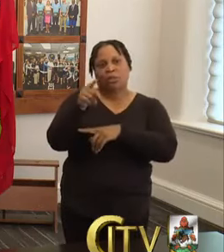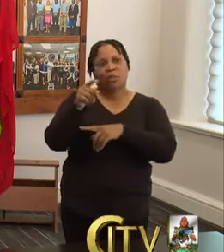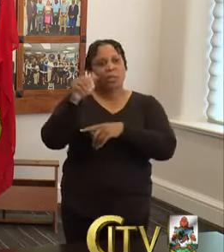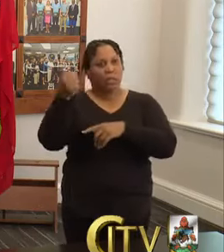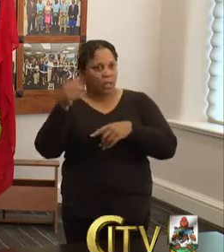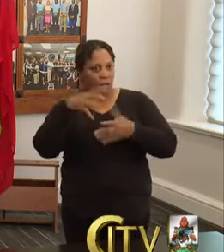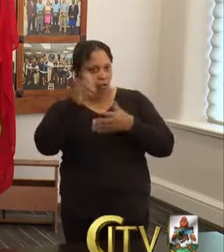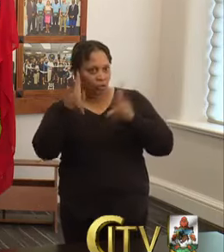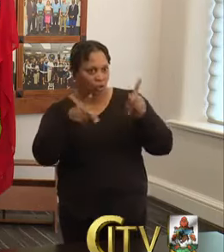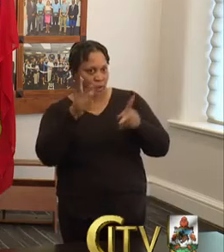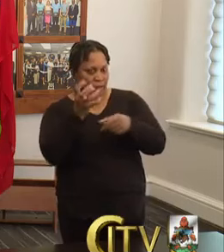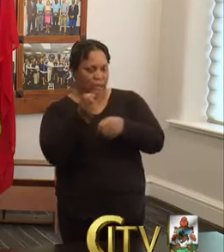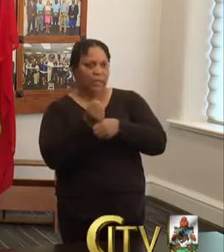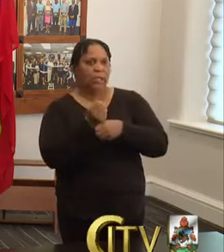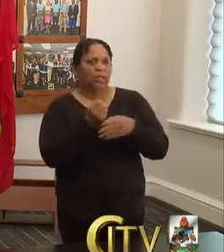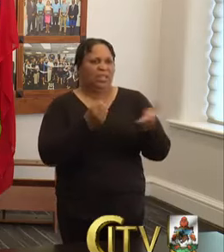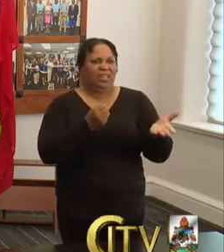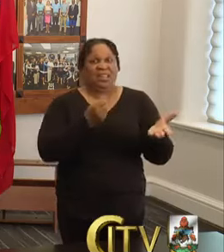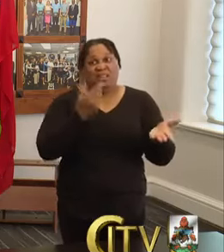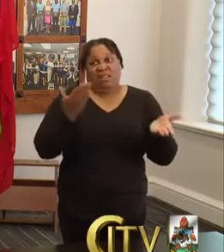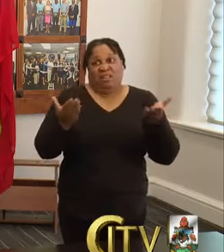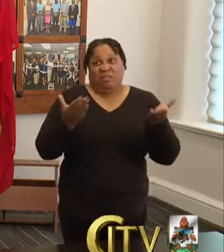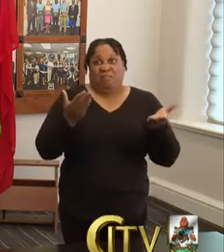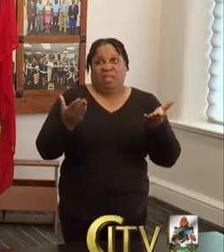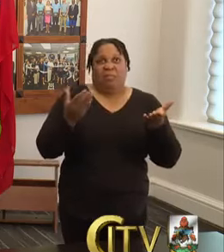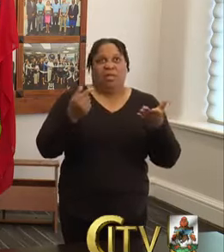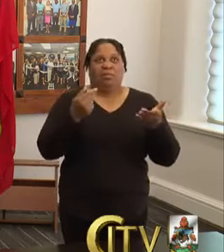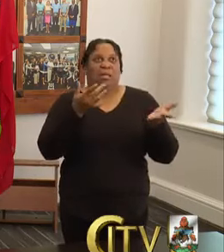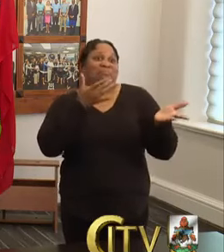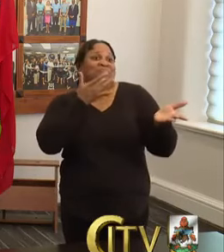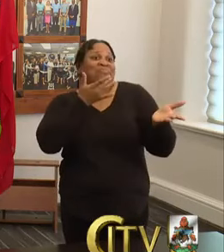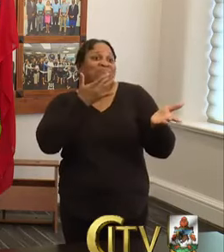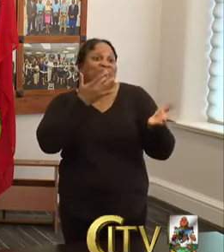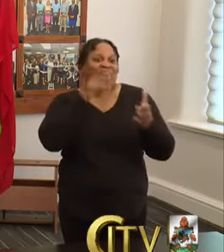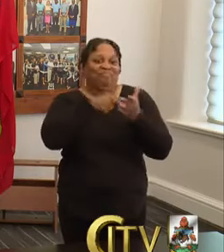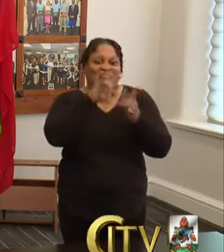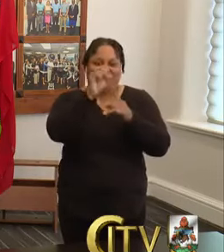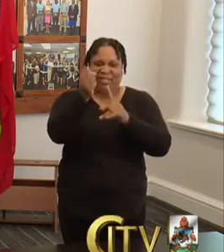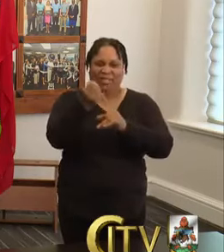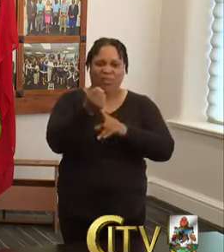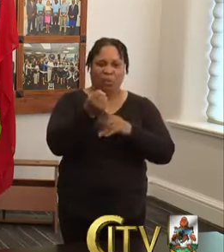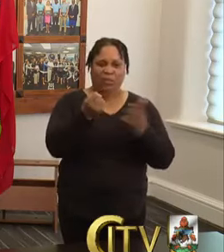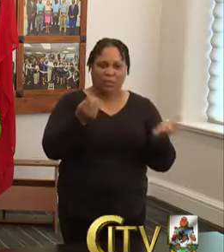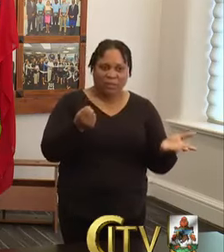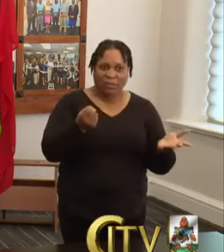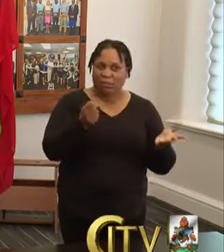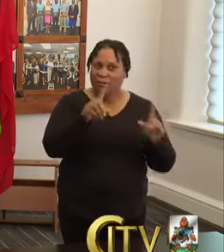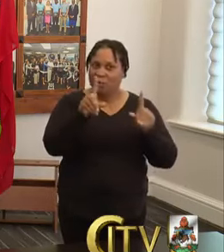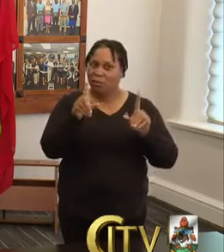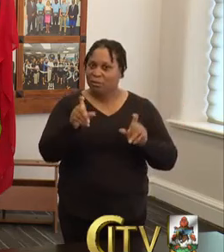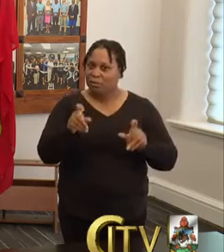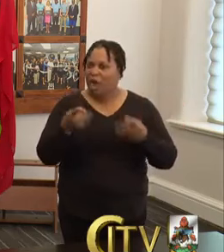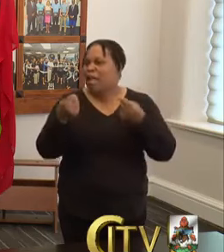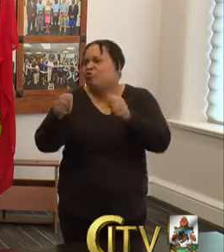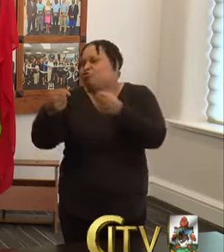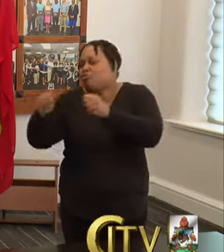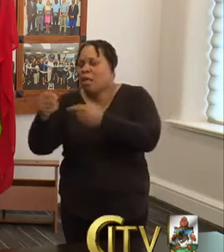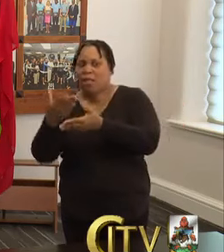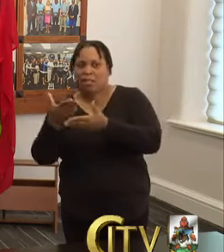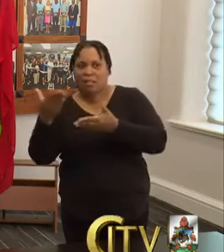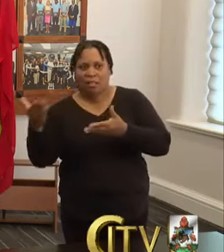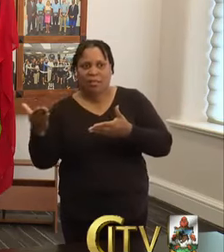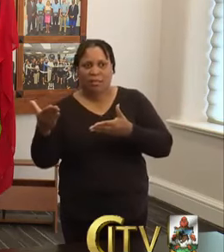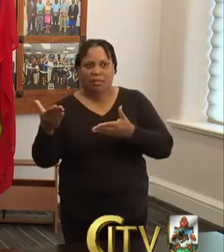I was just thinking like, it might be a bit of a silver lining in this situation where we're actually getting to test out some things prior to